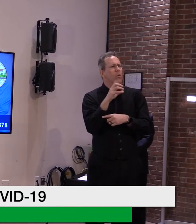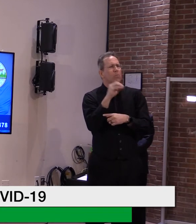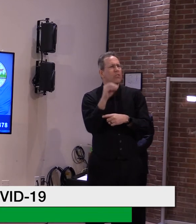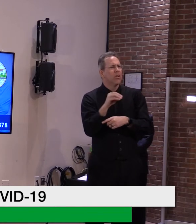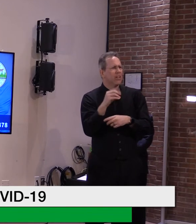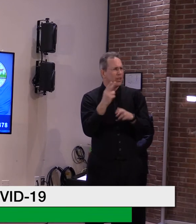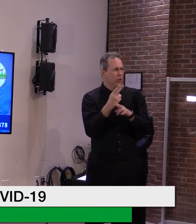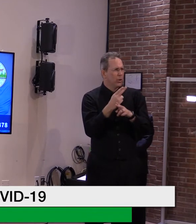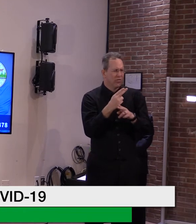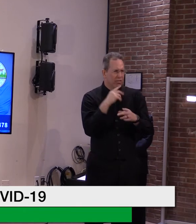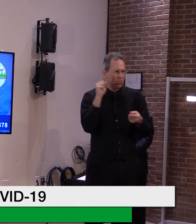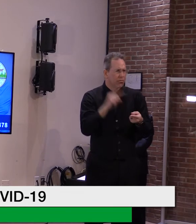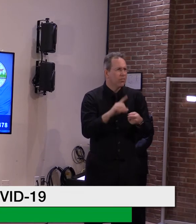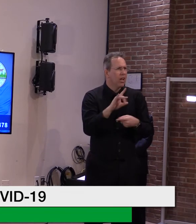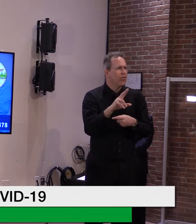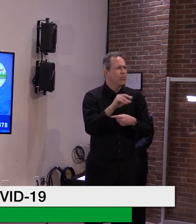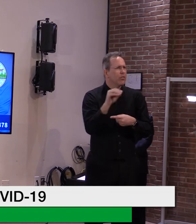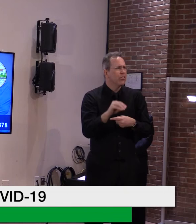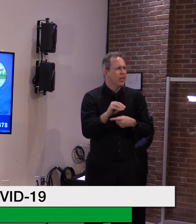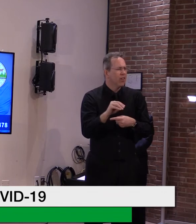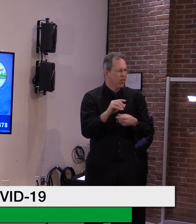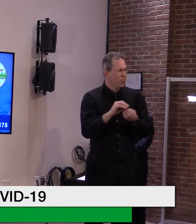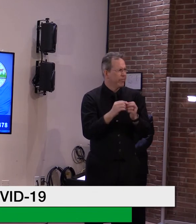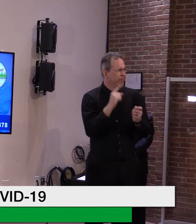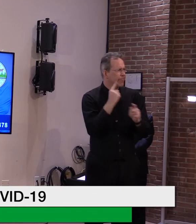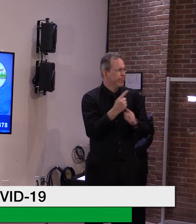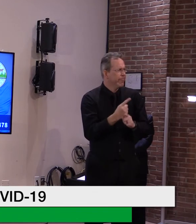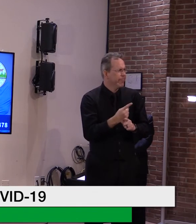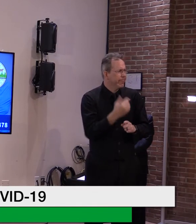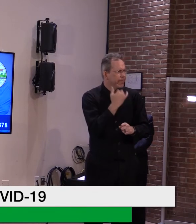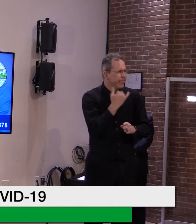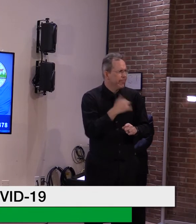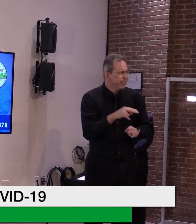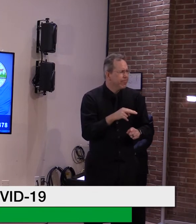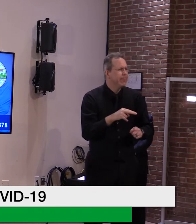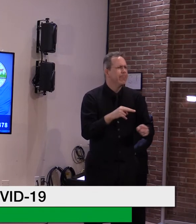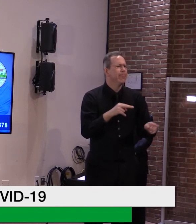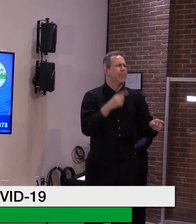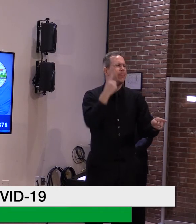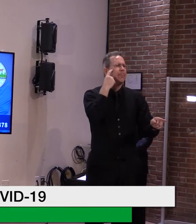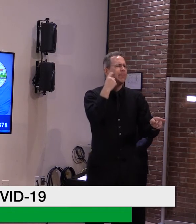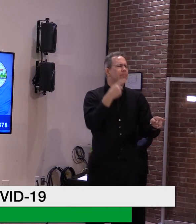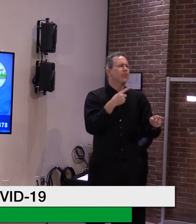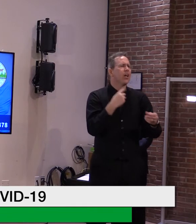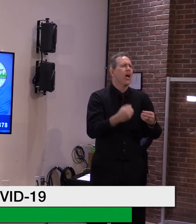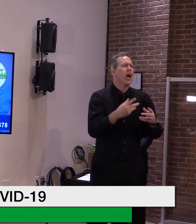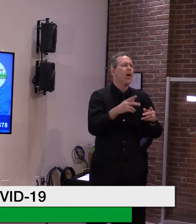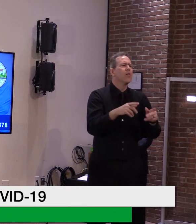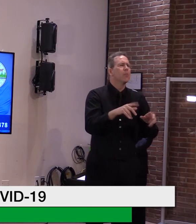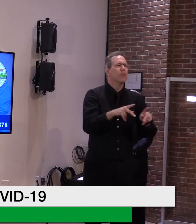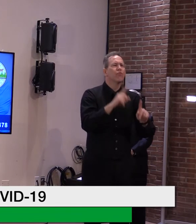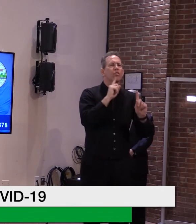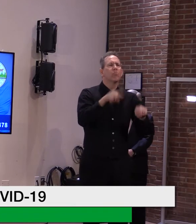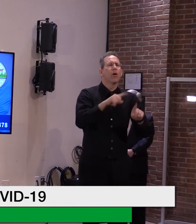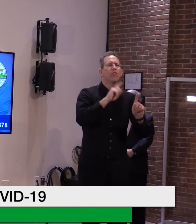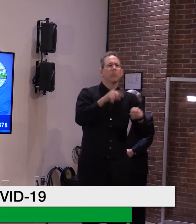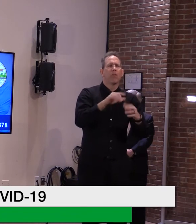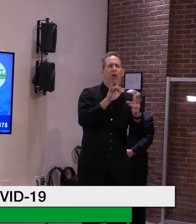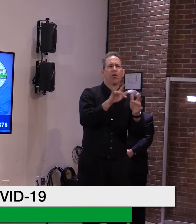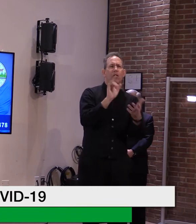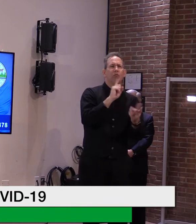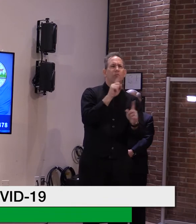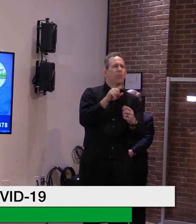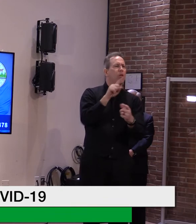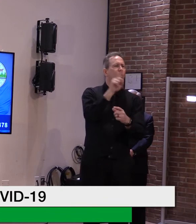on that. And again, I think it boils down to more about how are they reporting it? Uh, and how are they, um, you know, using their